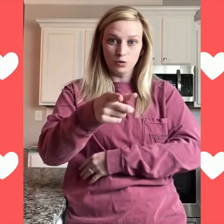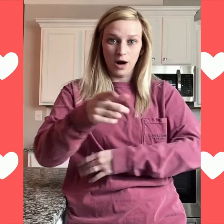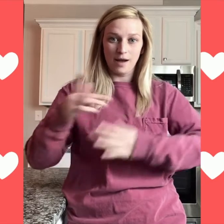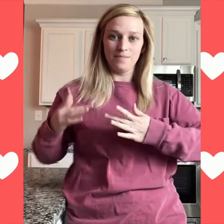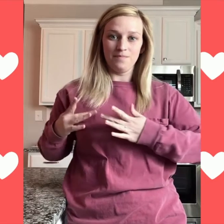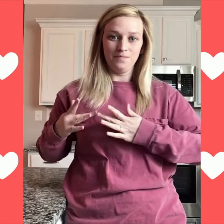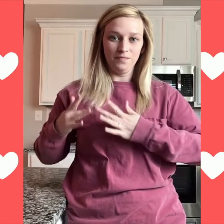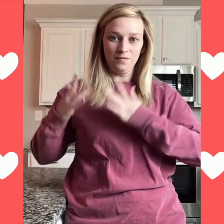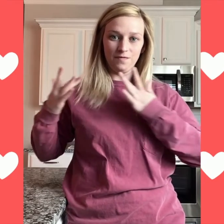try!